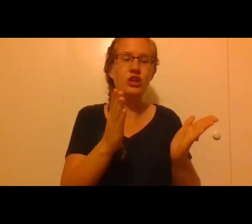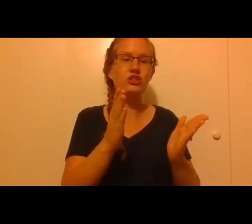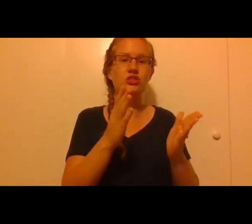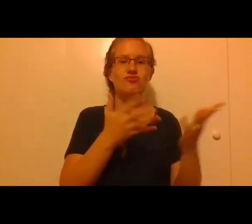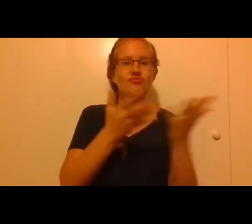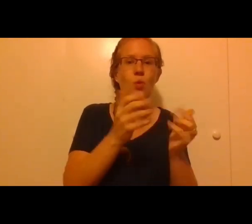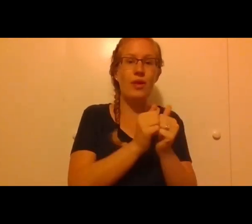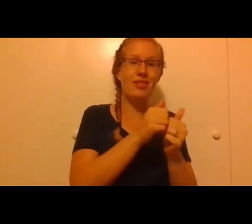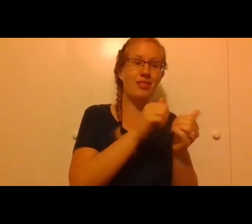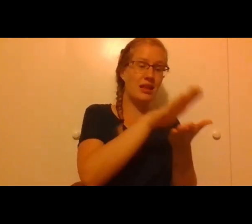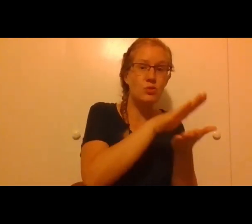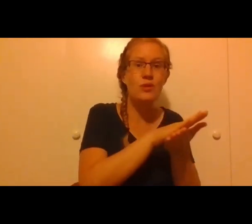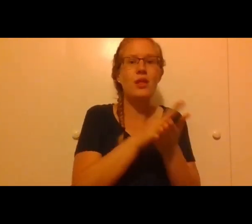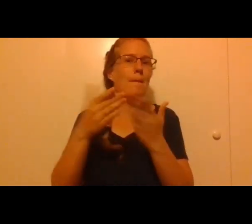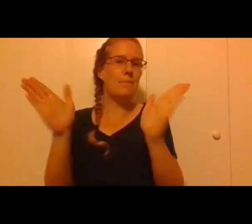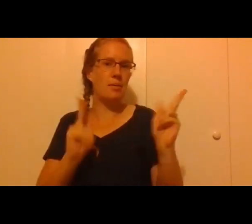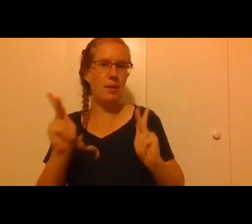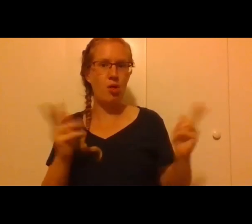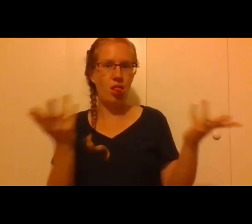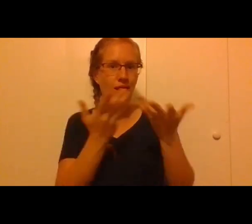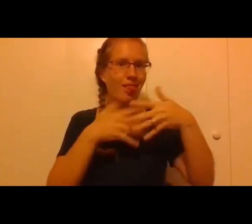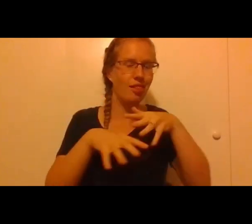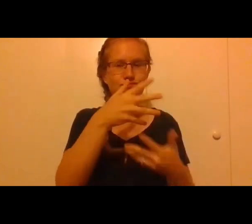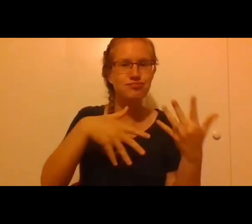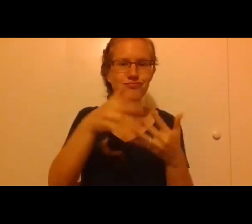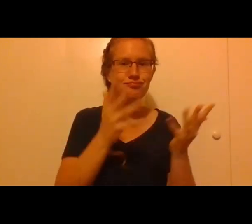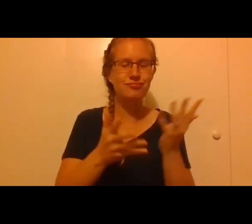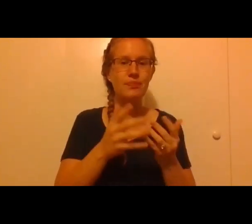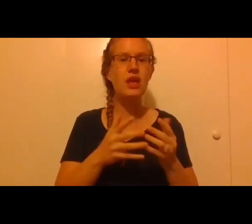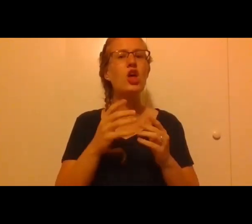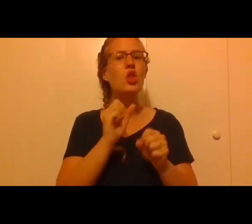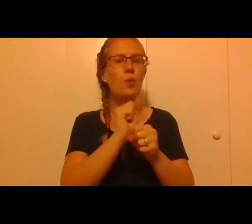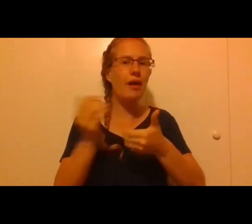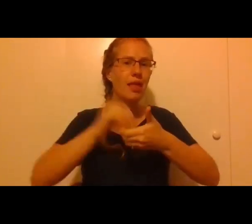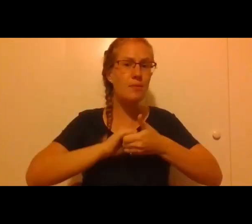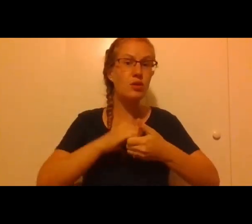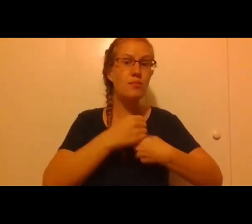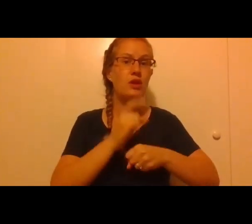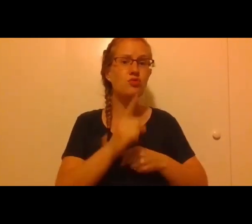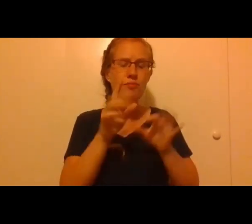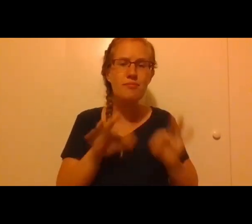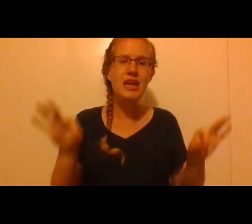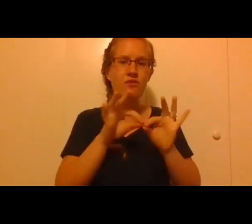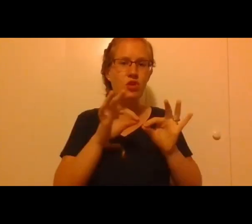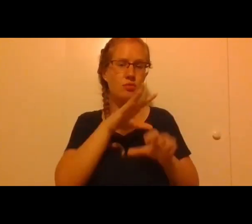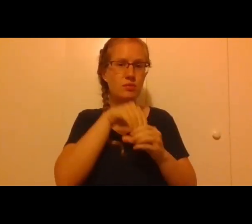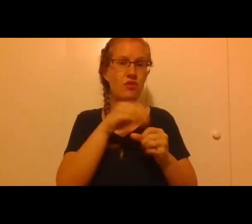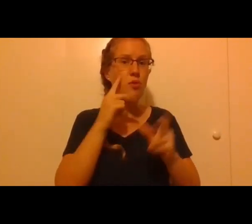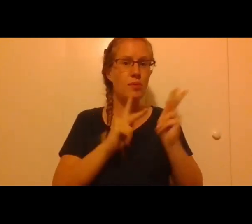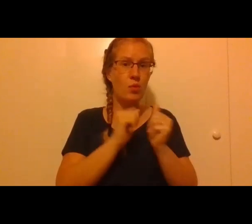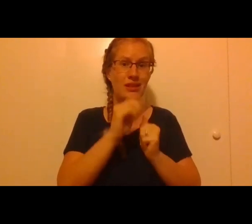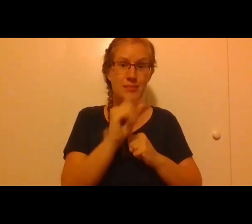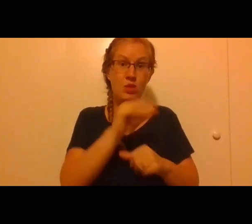The National Catholic Partnership on Disability works collaboratively to ensure meaningful participation of persons with disabilities in the